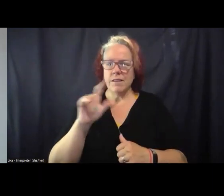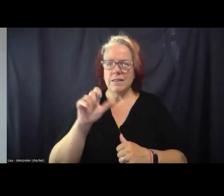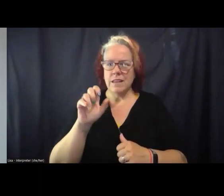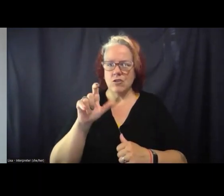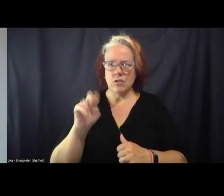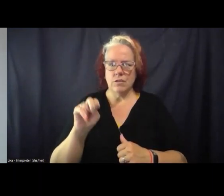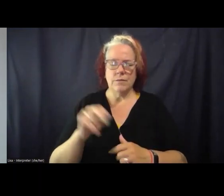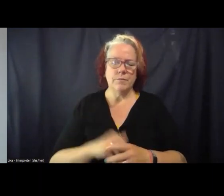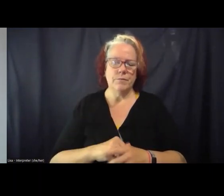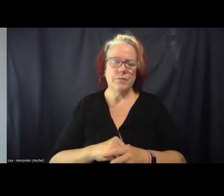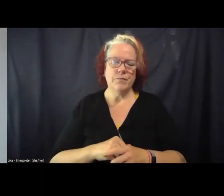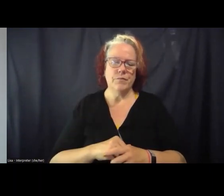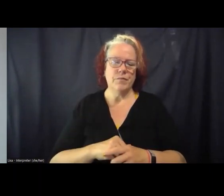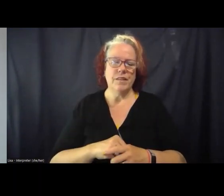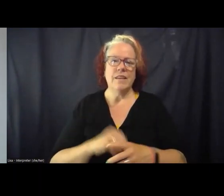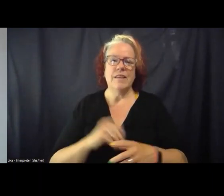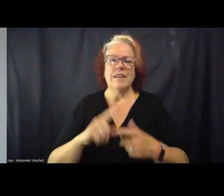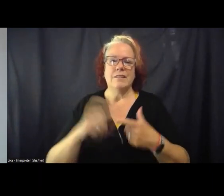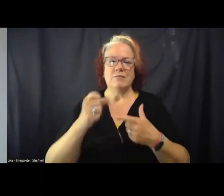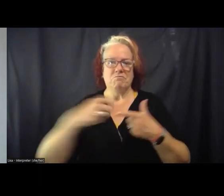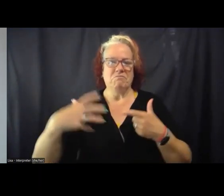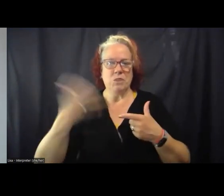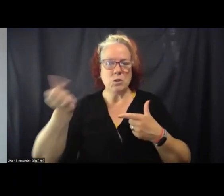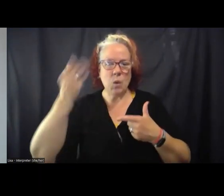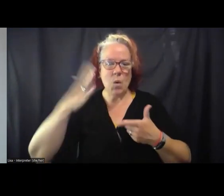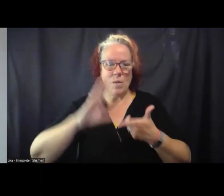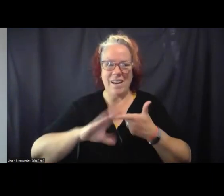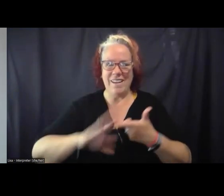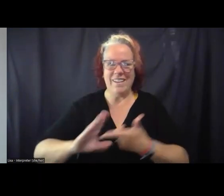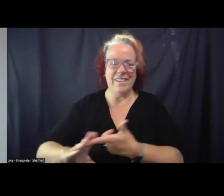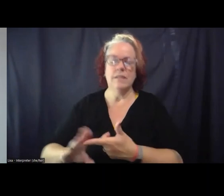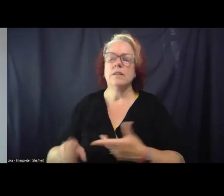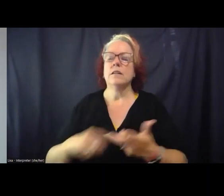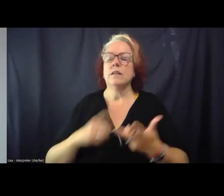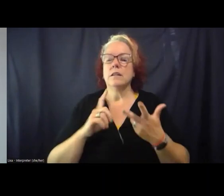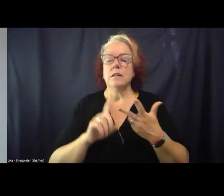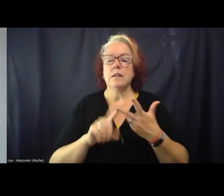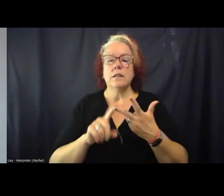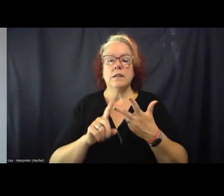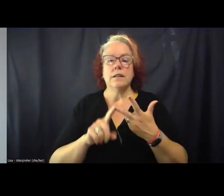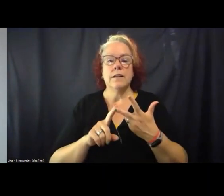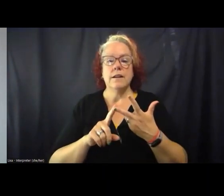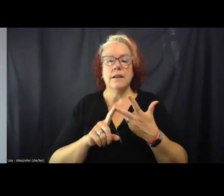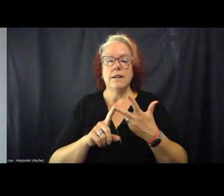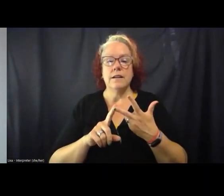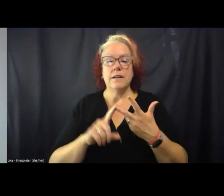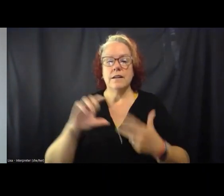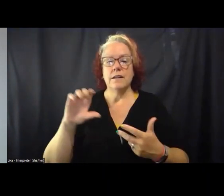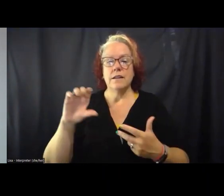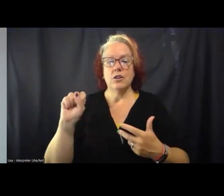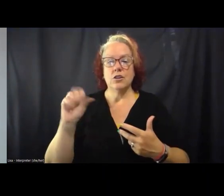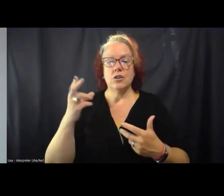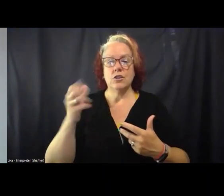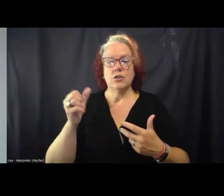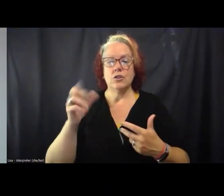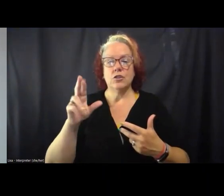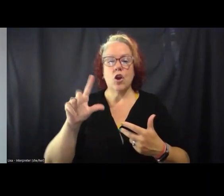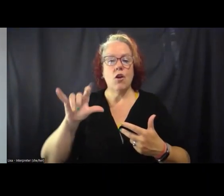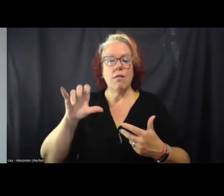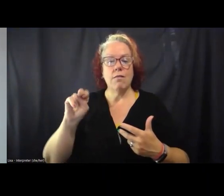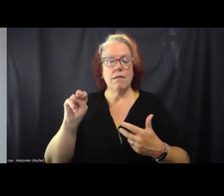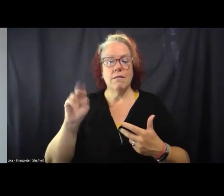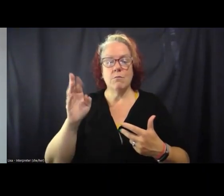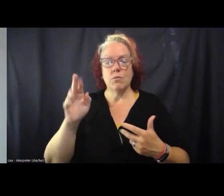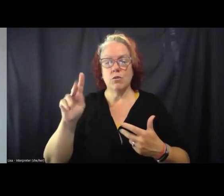There's so many, so many accolades. And lastly, we have Charlene Grace, who is the senior